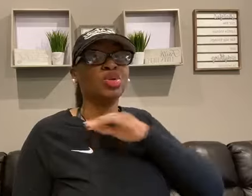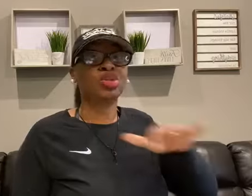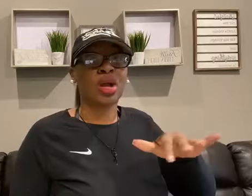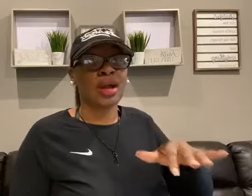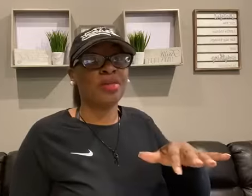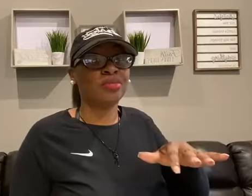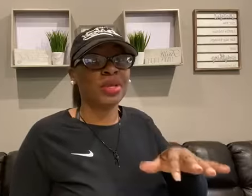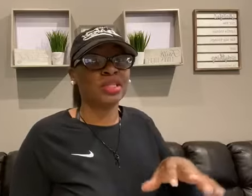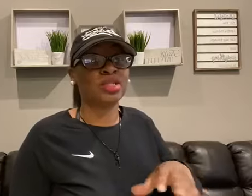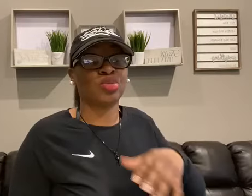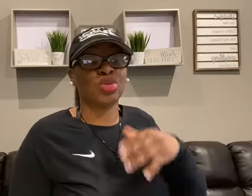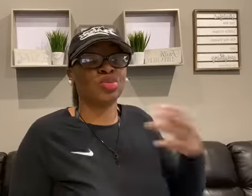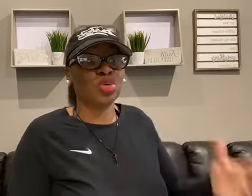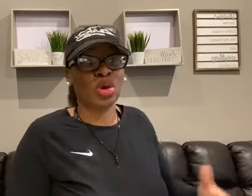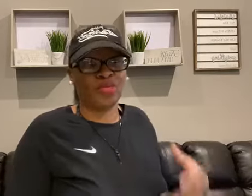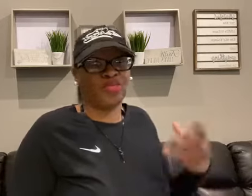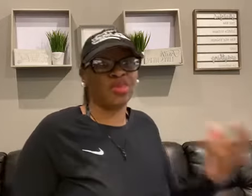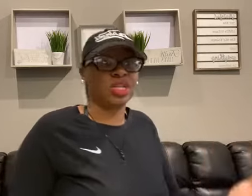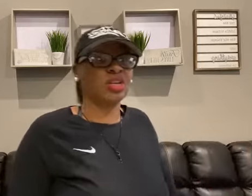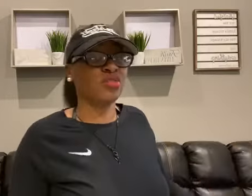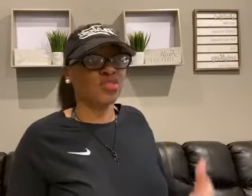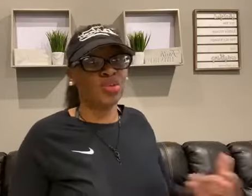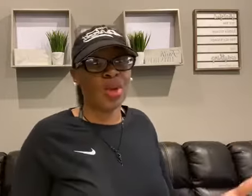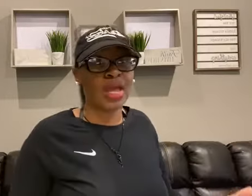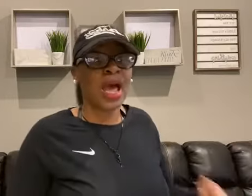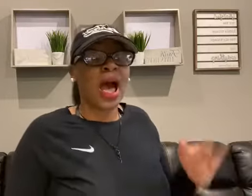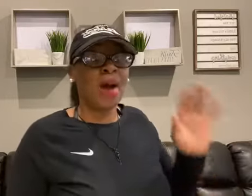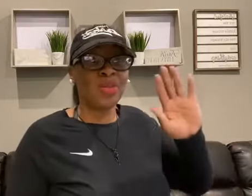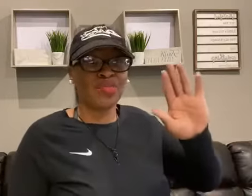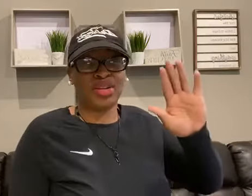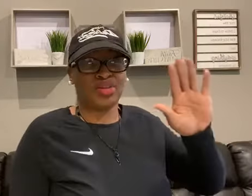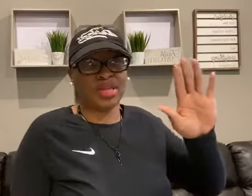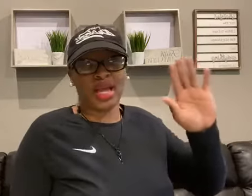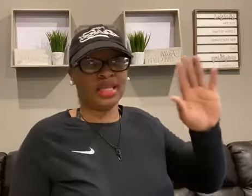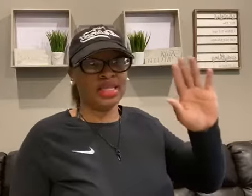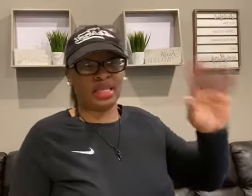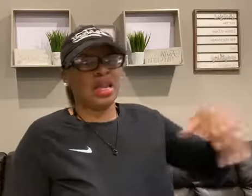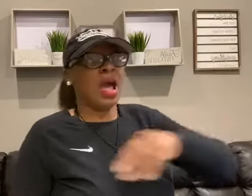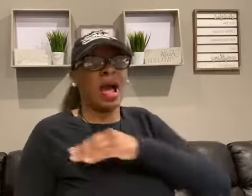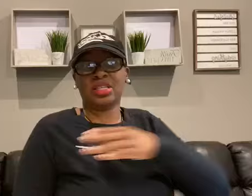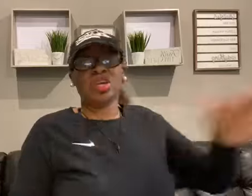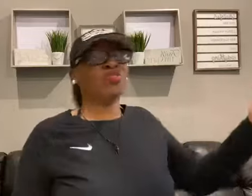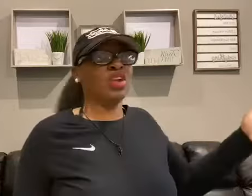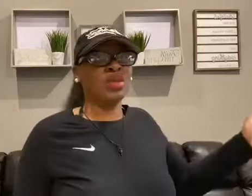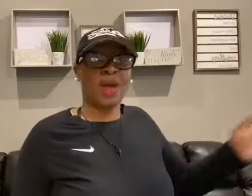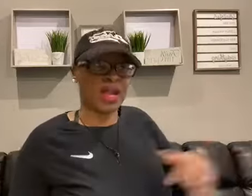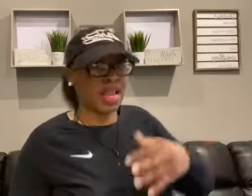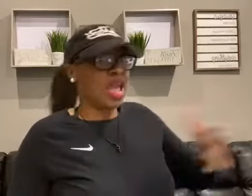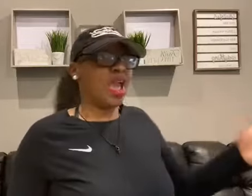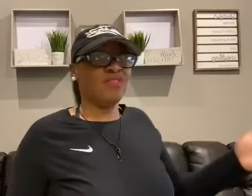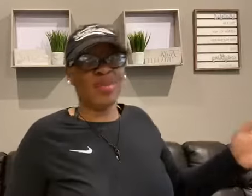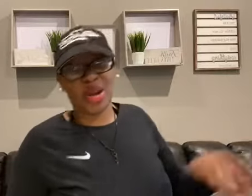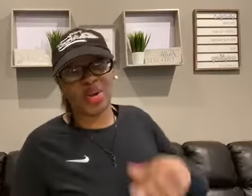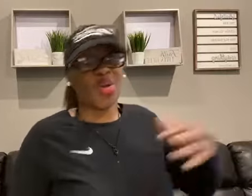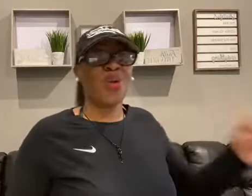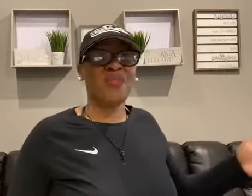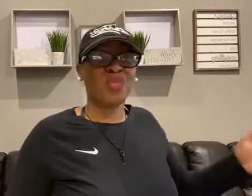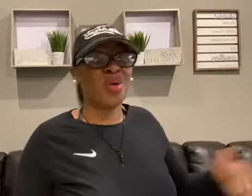when you start out in business, when you, you know, first getting your feet wet, how many of us was like, listen, I serve anybody, everybody, whoever